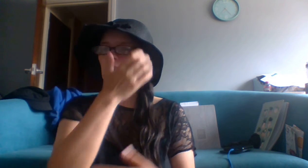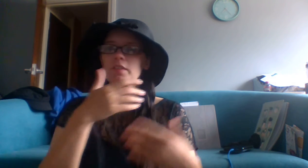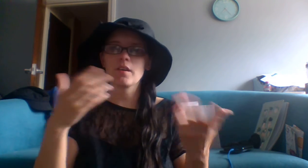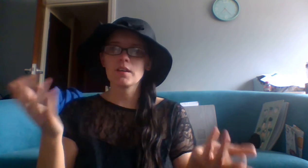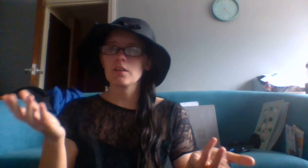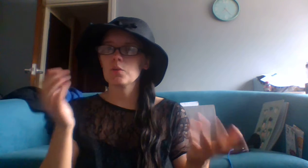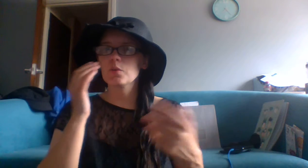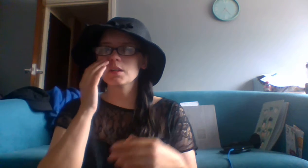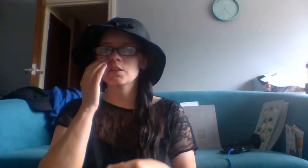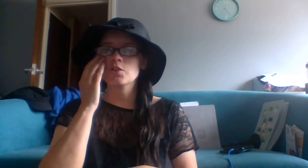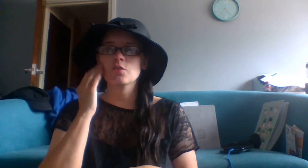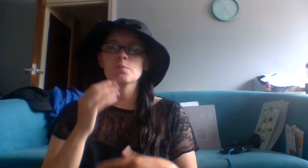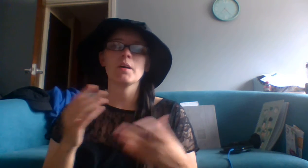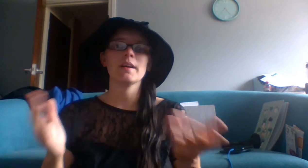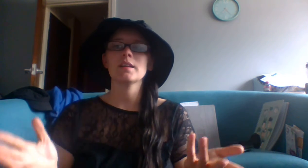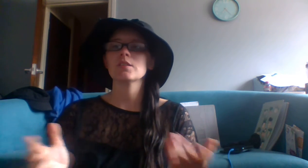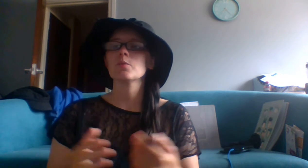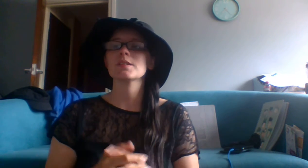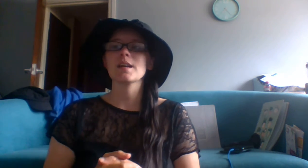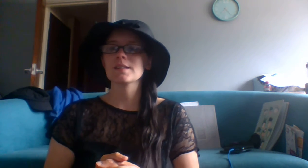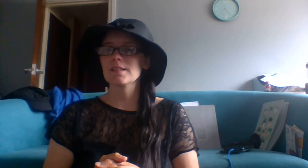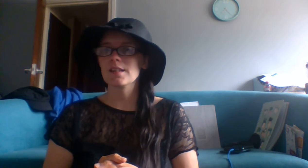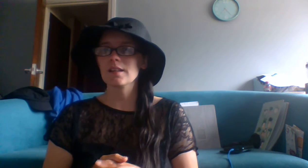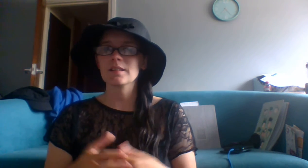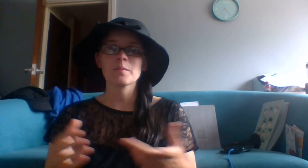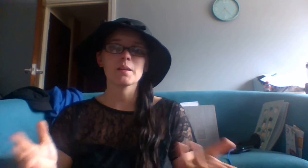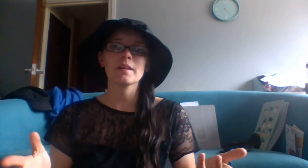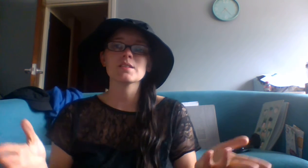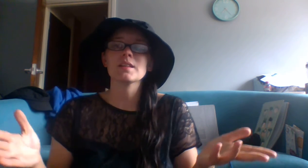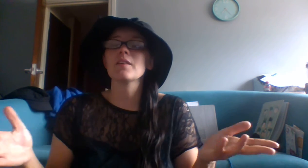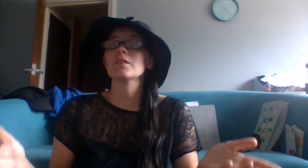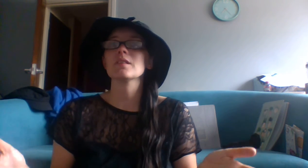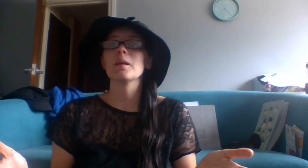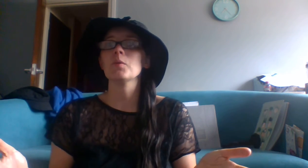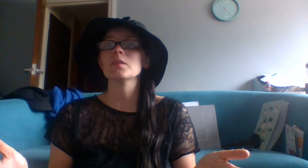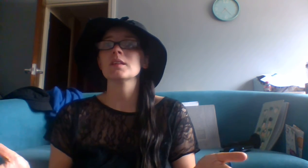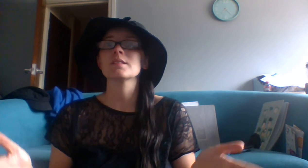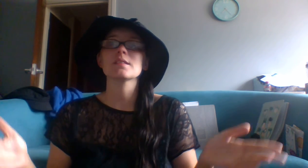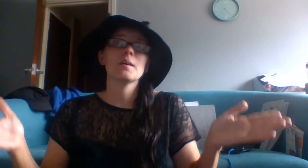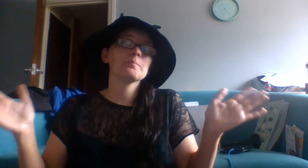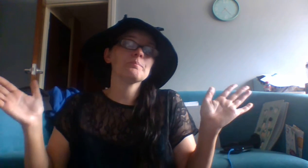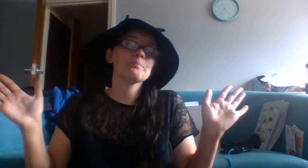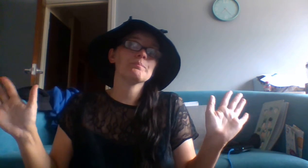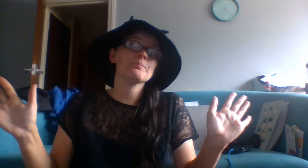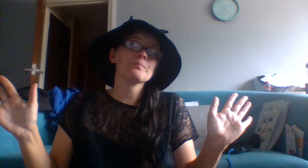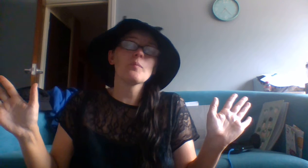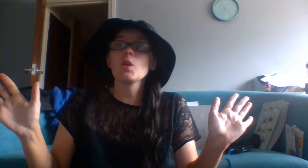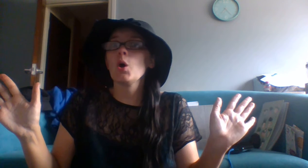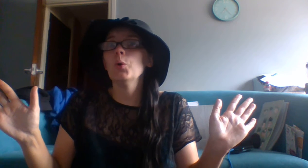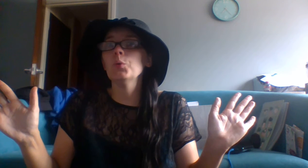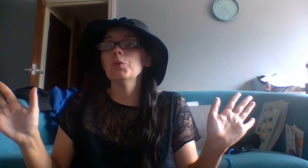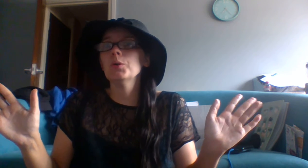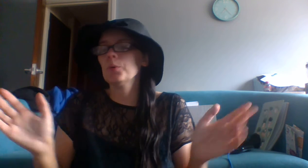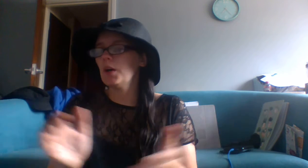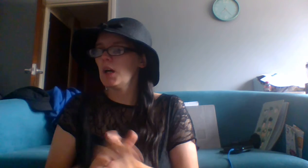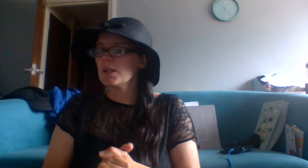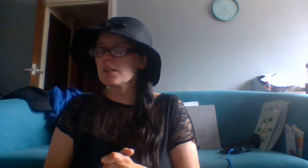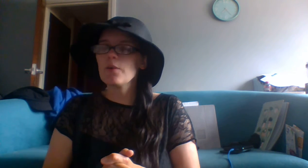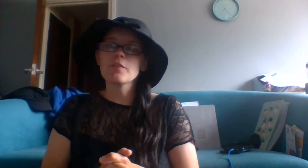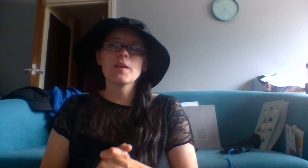a thuggy cord is used by a Hindu assassin sect in the Middle East to get rid of their bodies. Who knew? So if